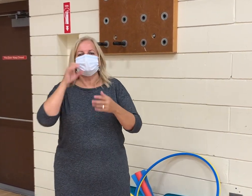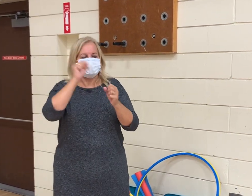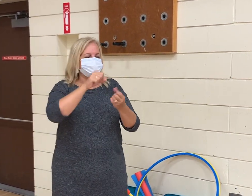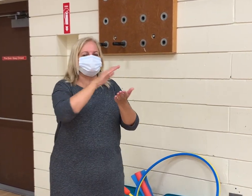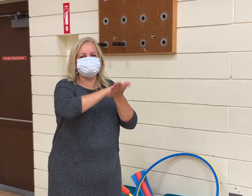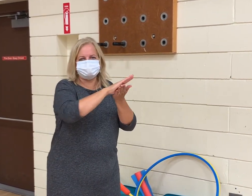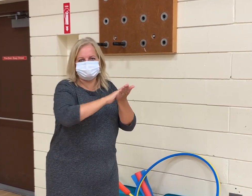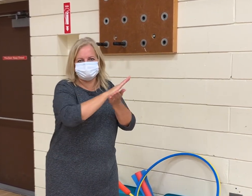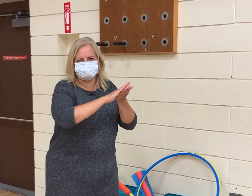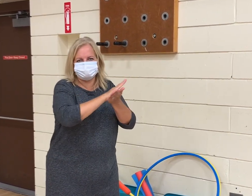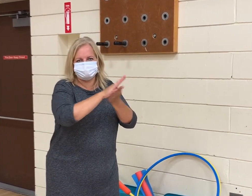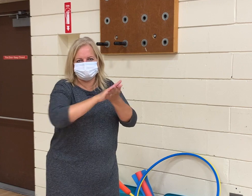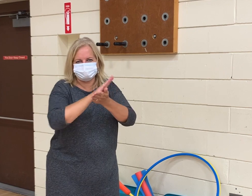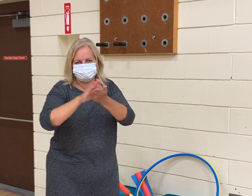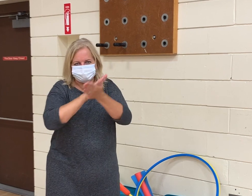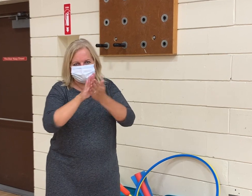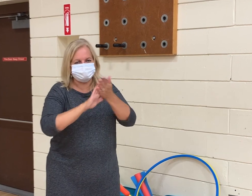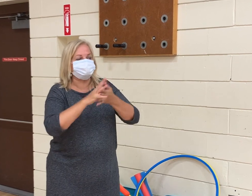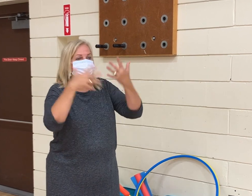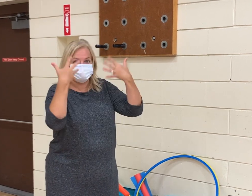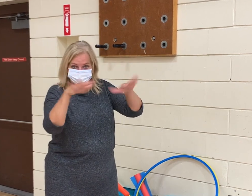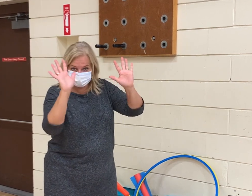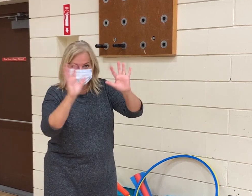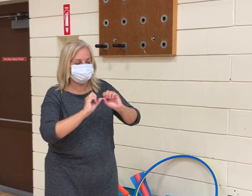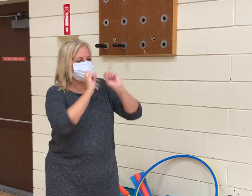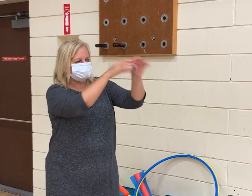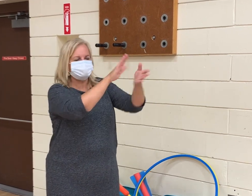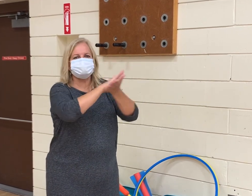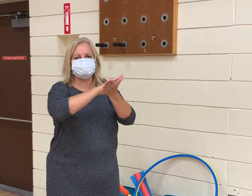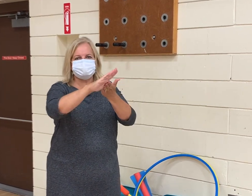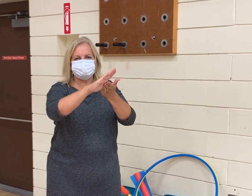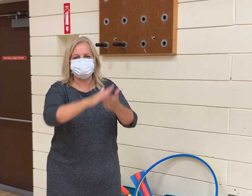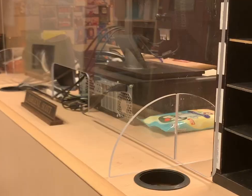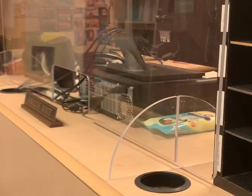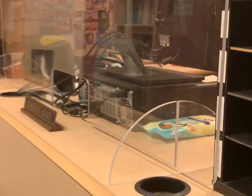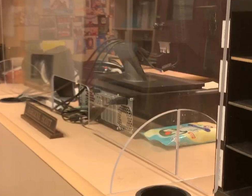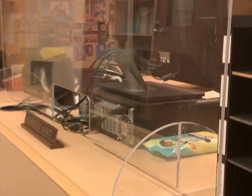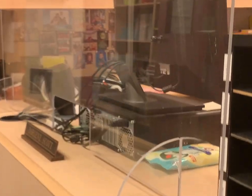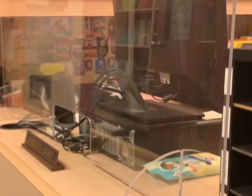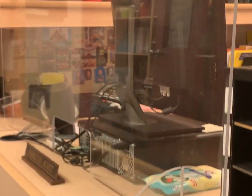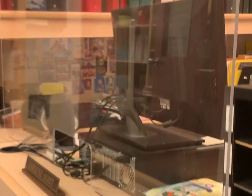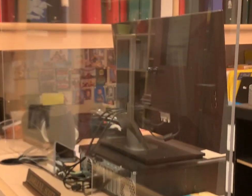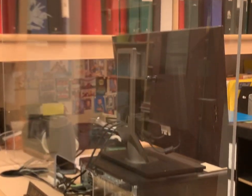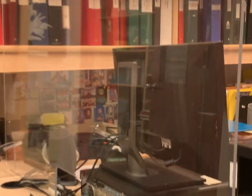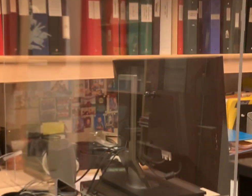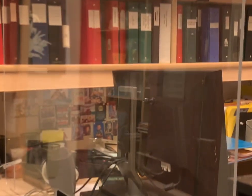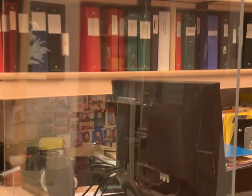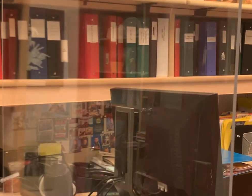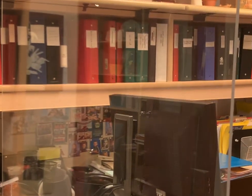the bin labeled dirty so that the staff can clean and sanitize them. Once they're sanitized, they will be returned to the clean box.